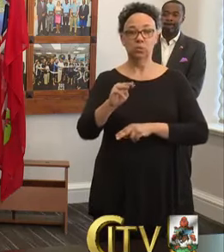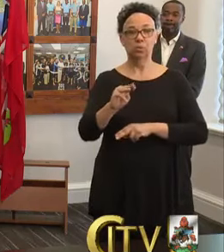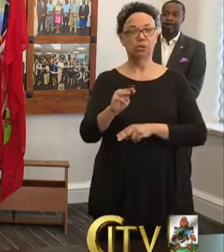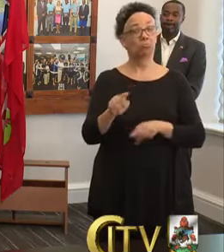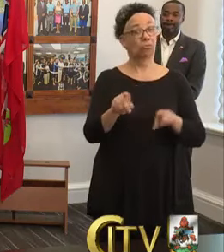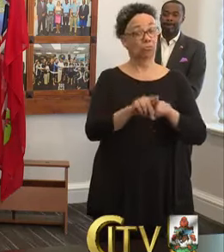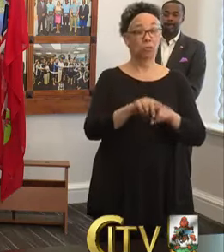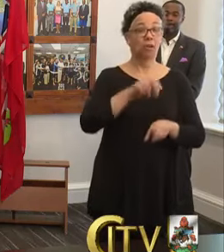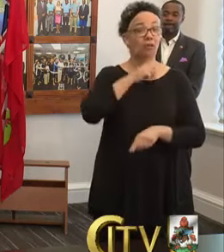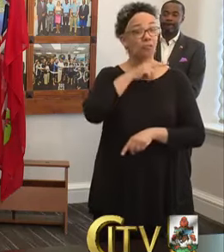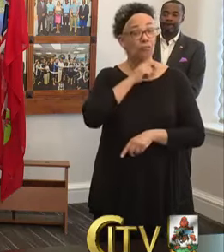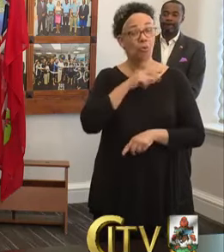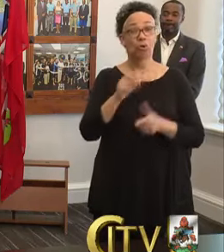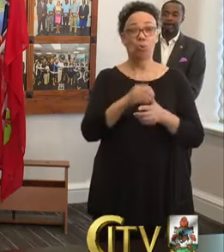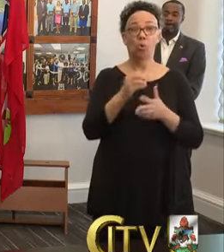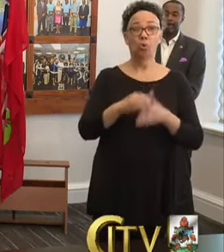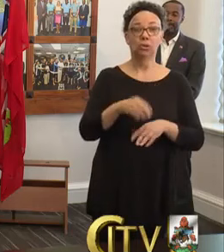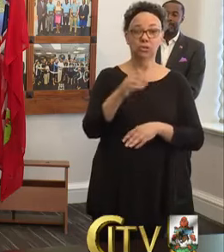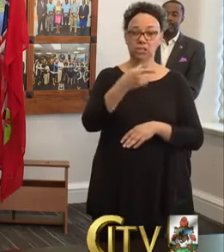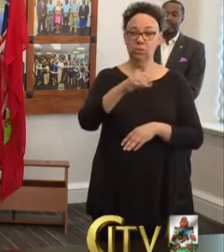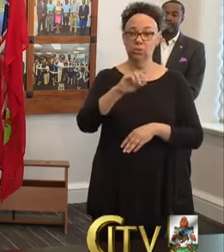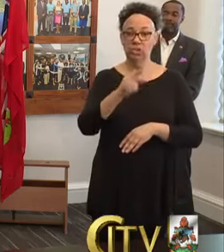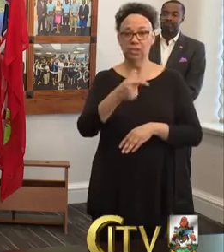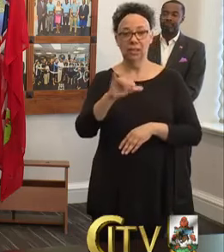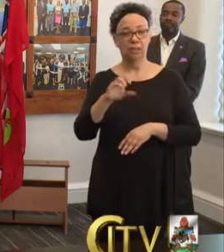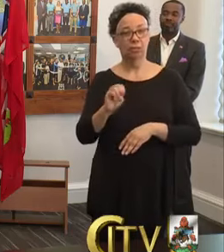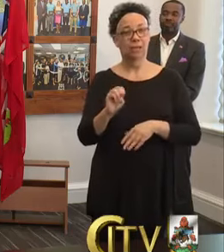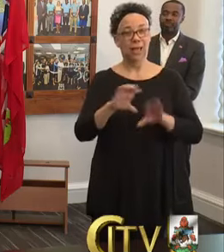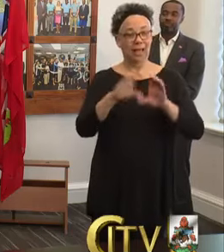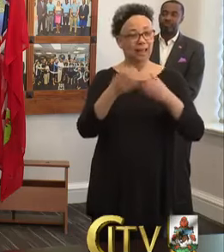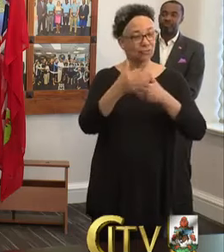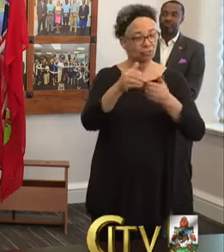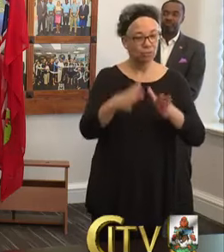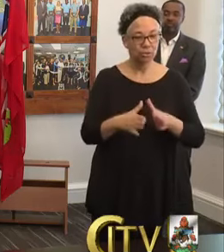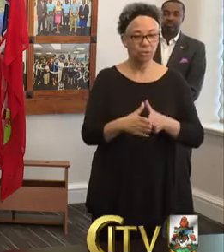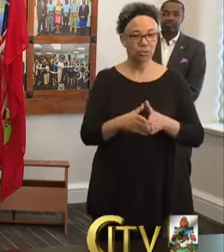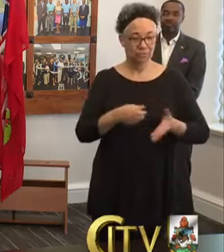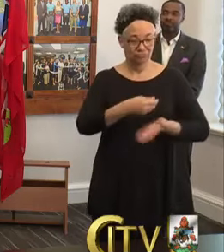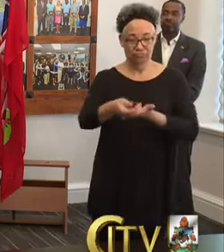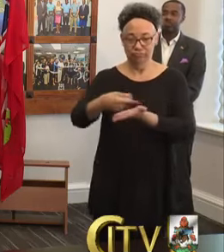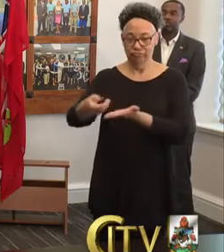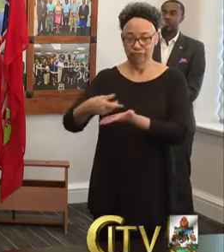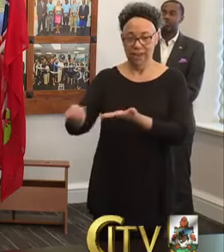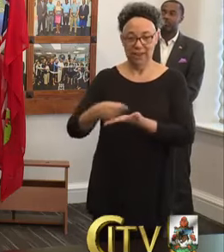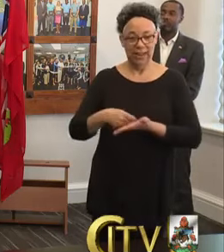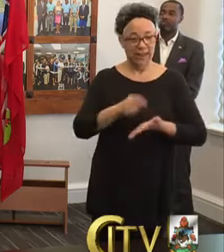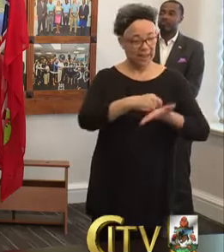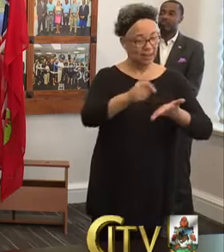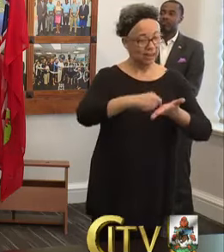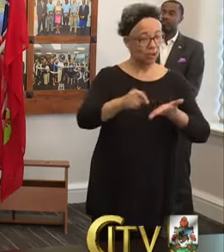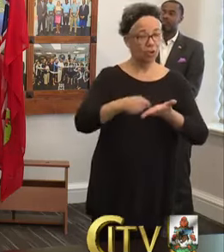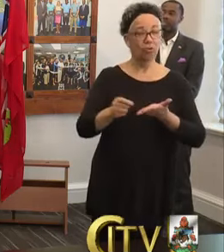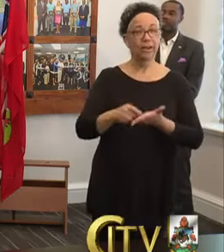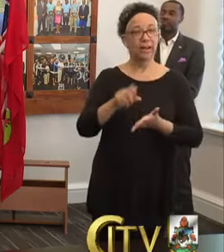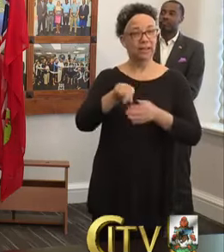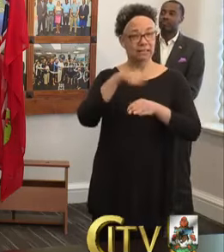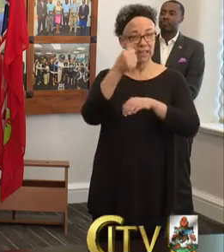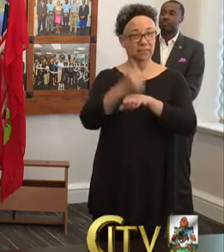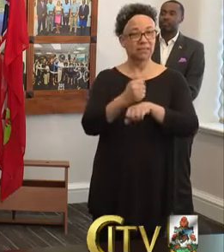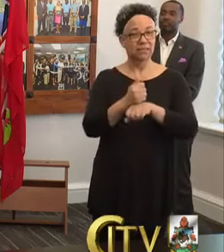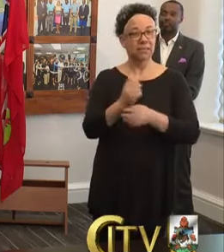as frog or google classroom for creating, distributing, and grading assignments and to facilitate interactive lessons.